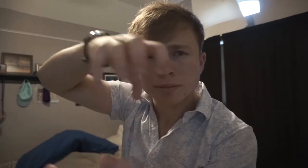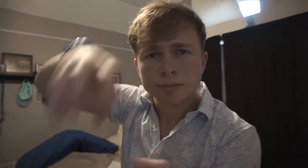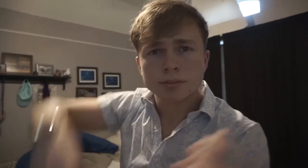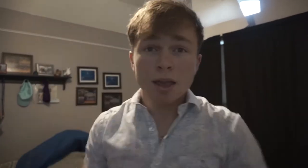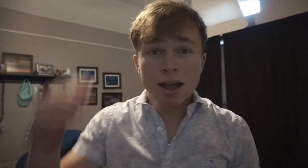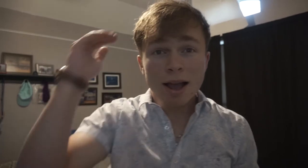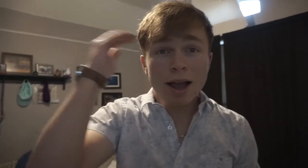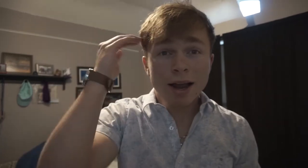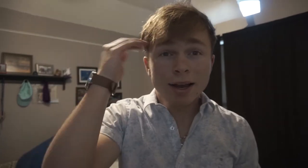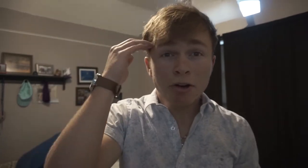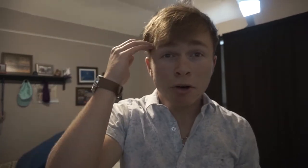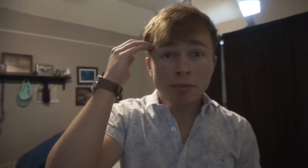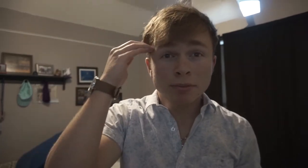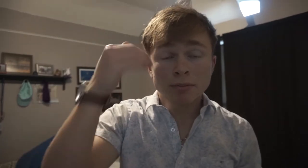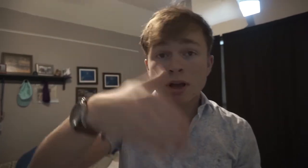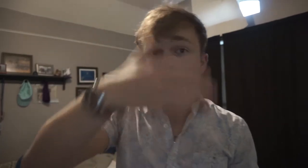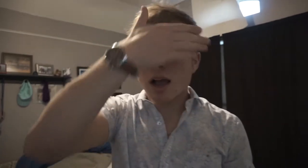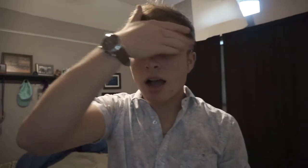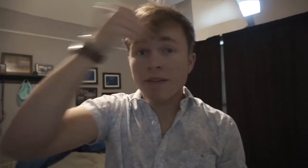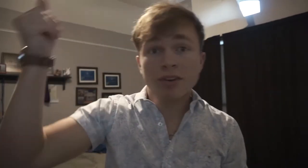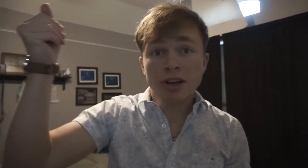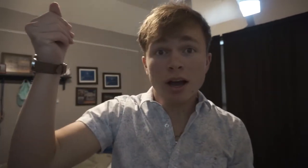I know. I forgot.